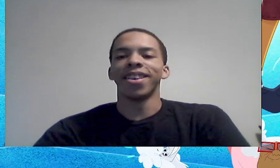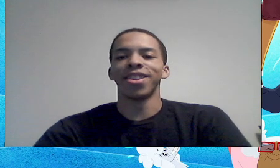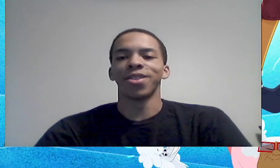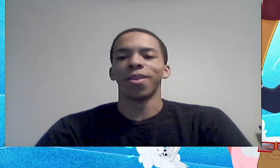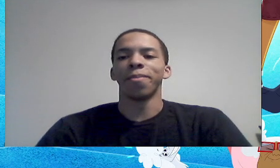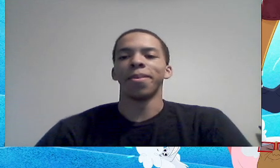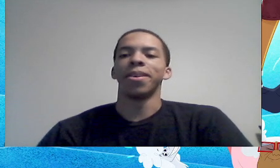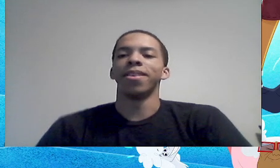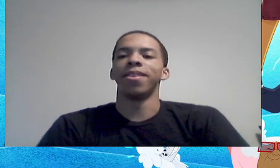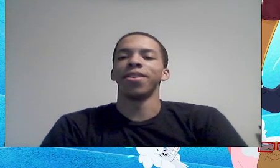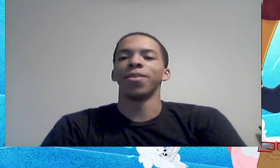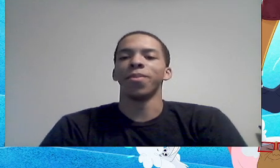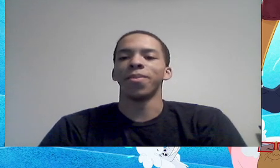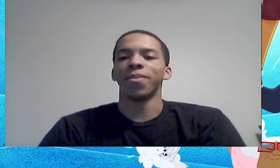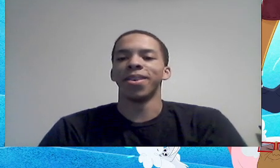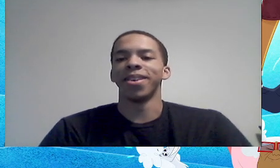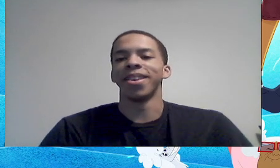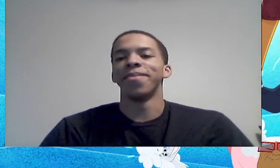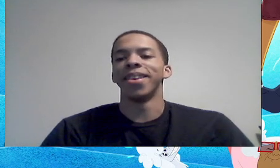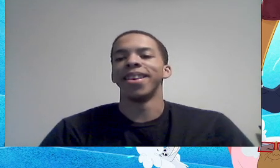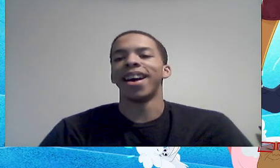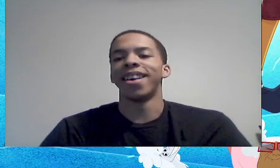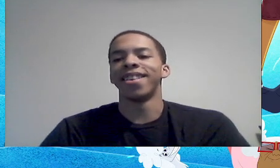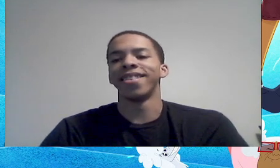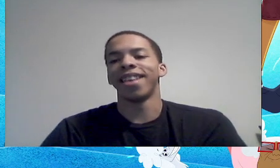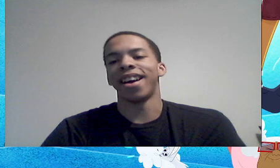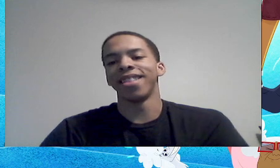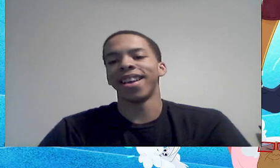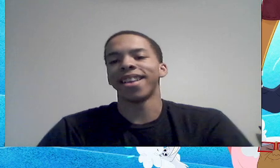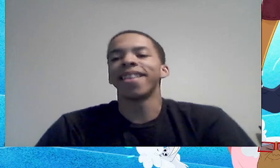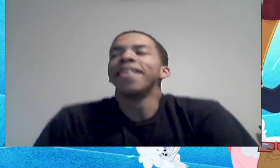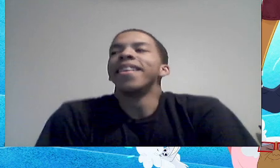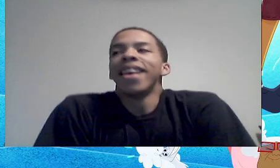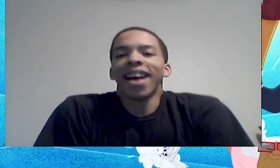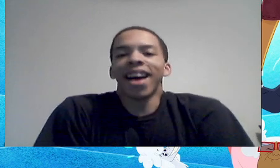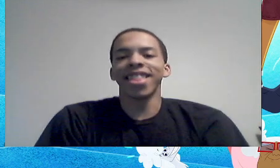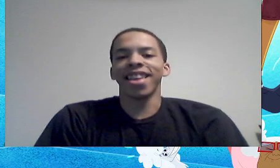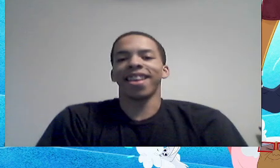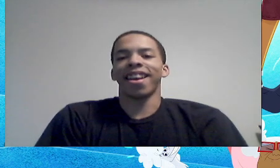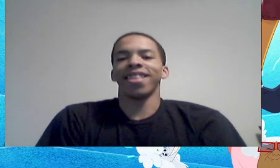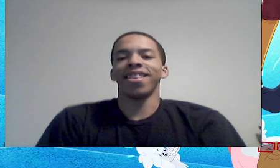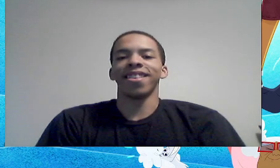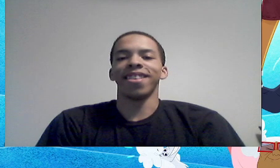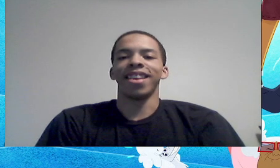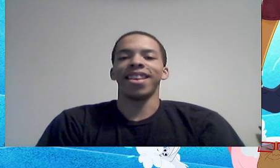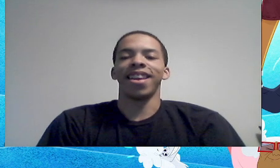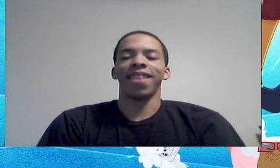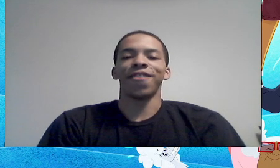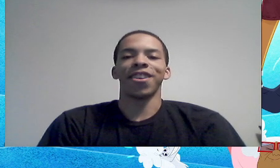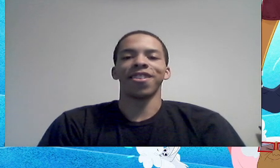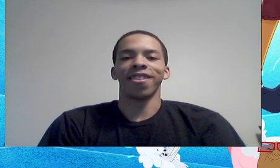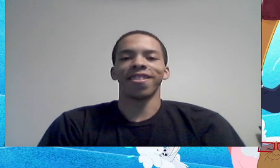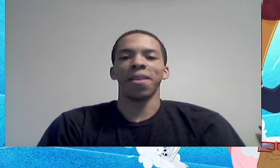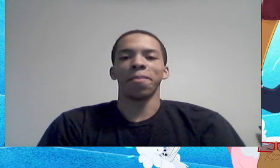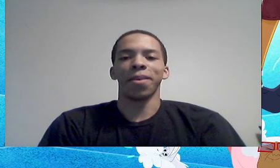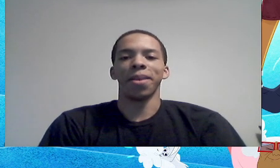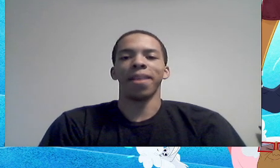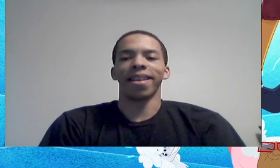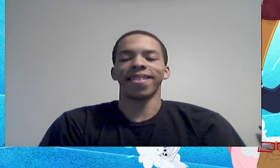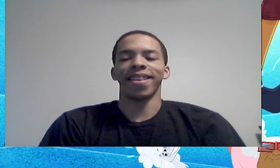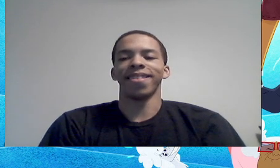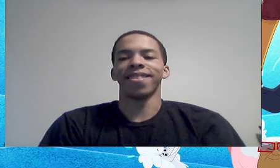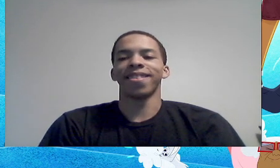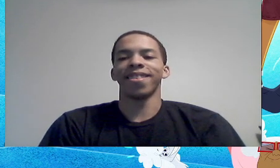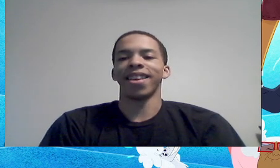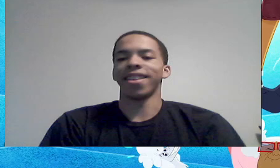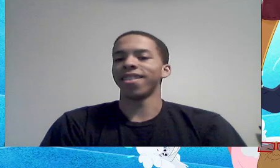you can call it a trope all you want, but I, like, I think, at least in a fictional standpoint, it